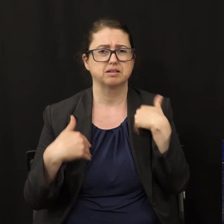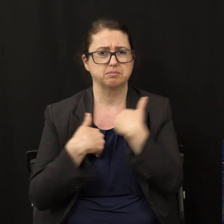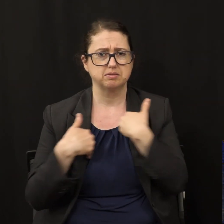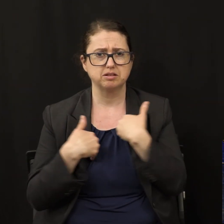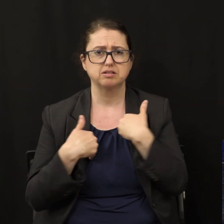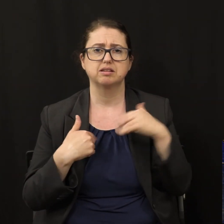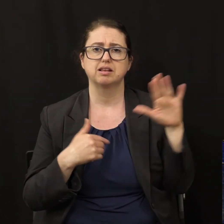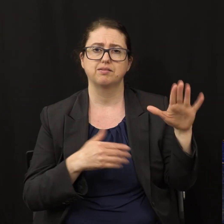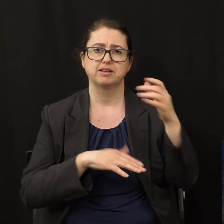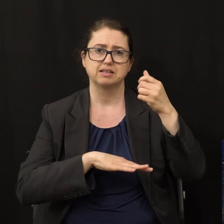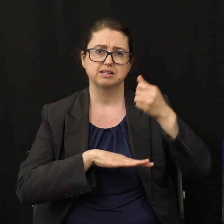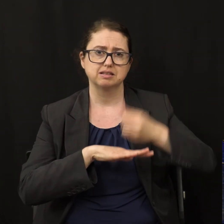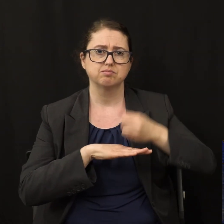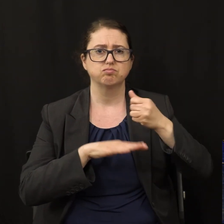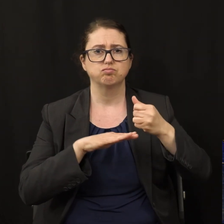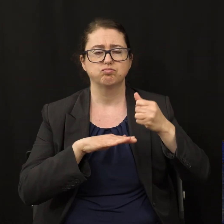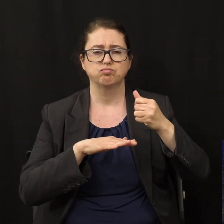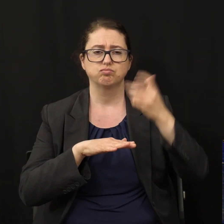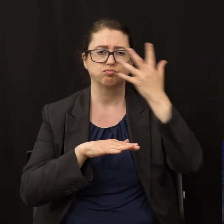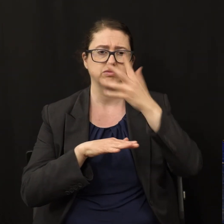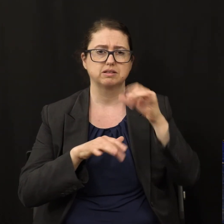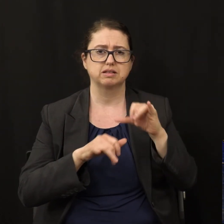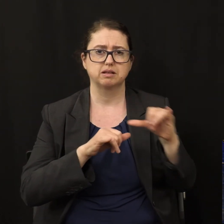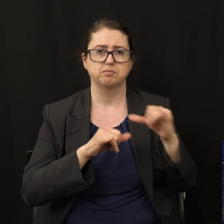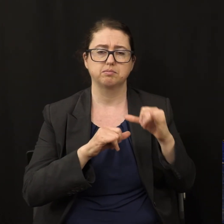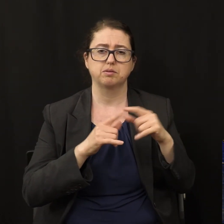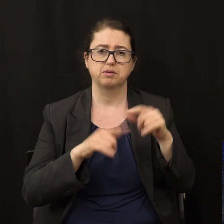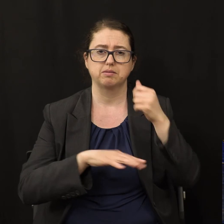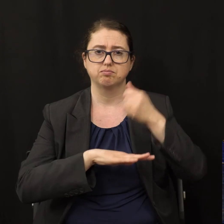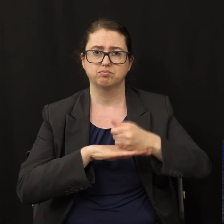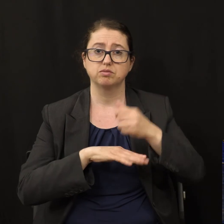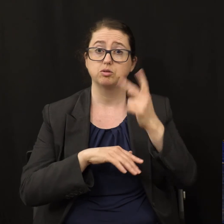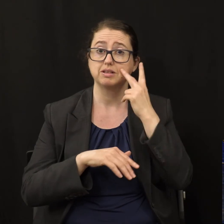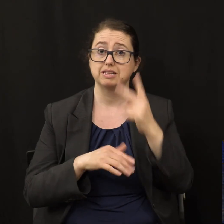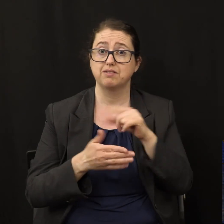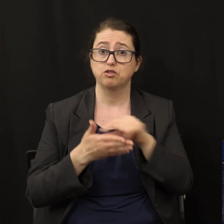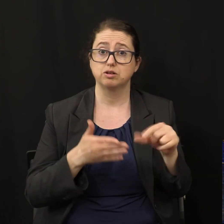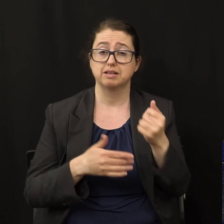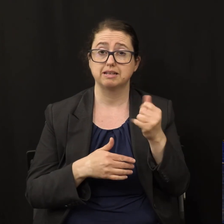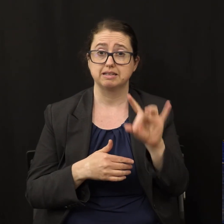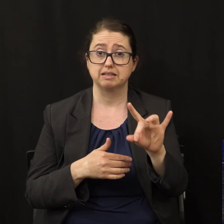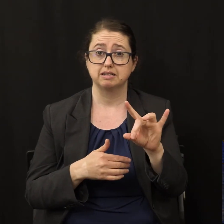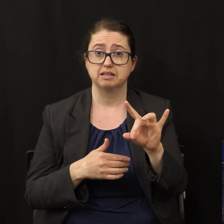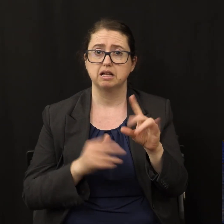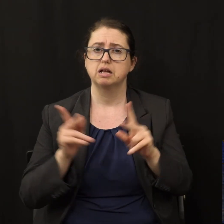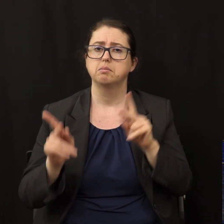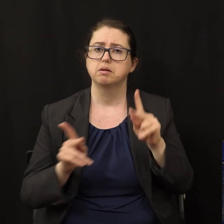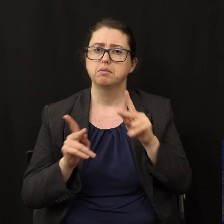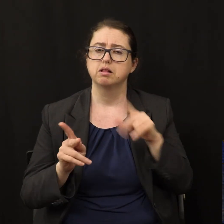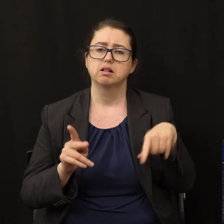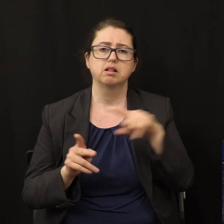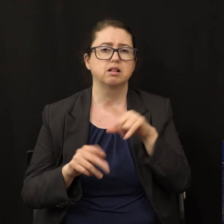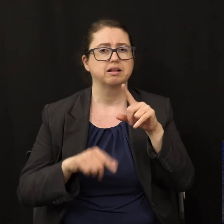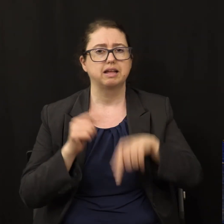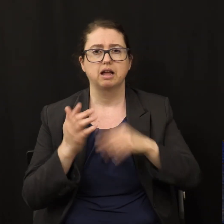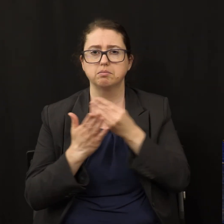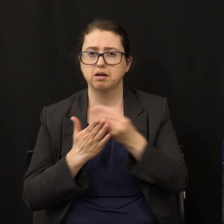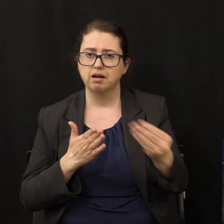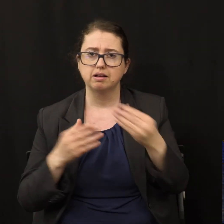and about receiving the mark you know when you get to verse 18 people have not been able to buy or sell a death decree has